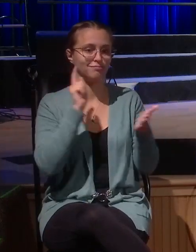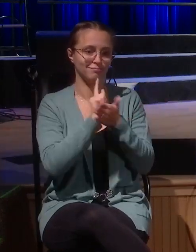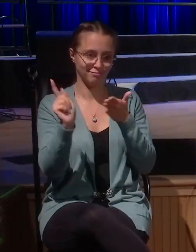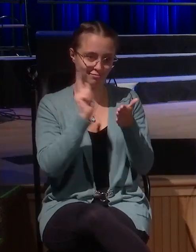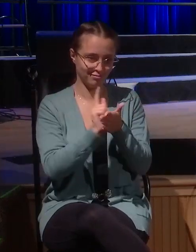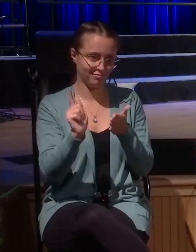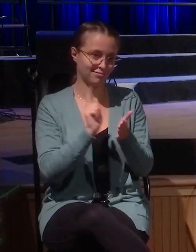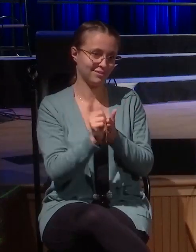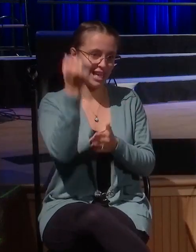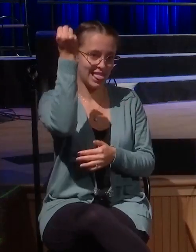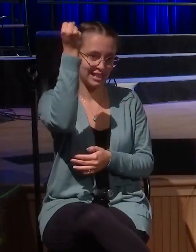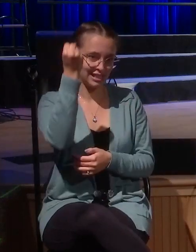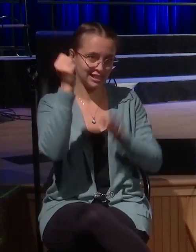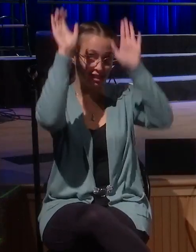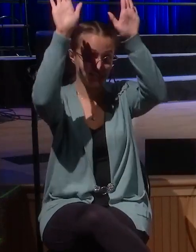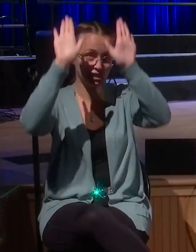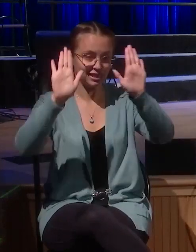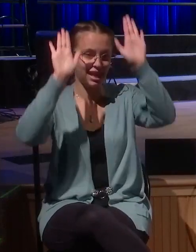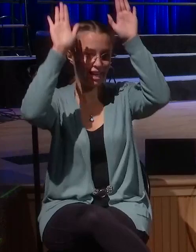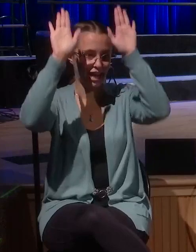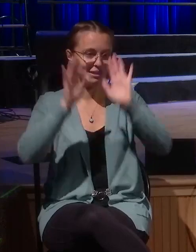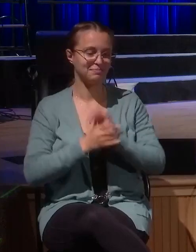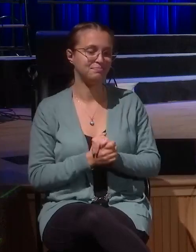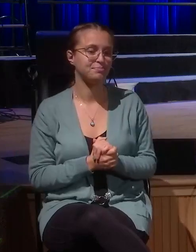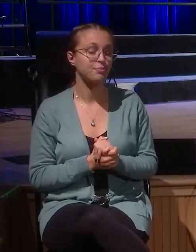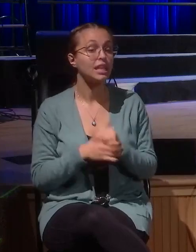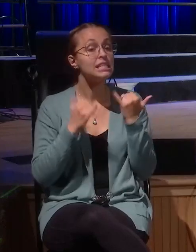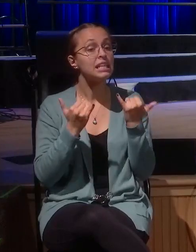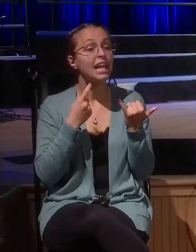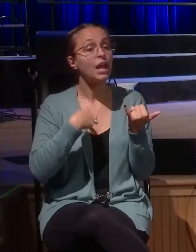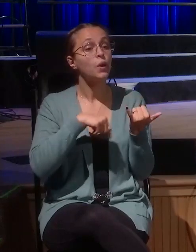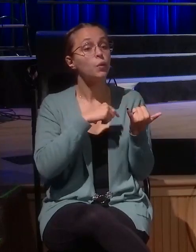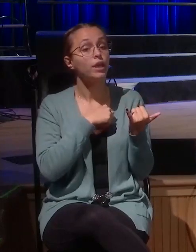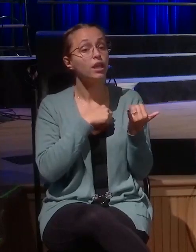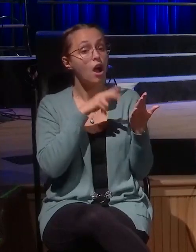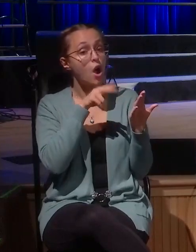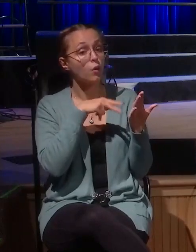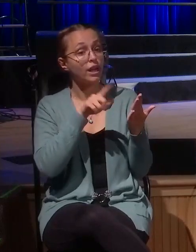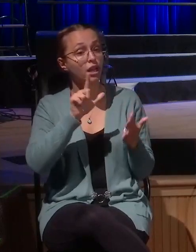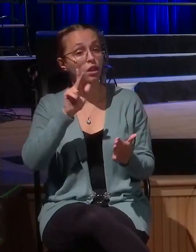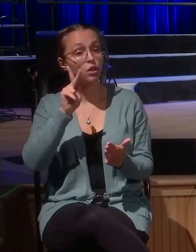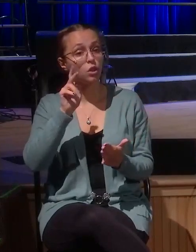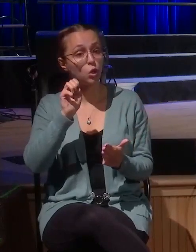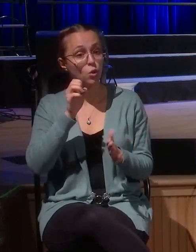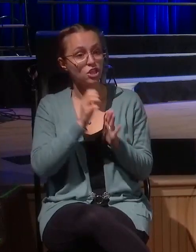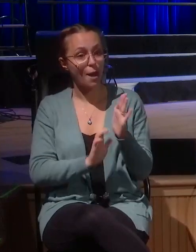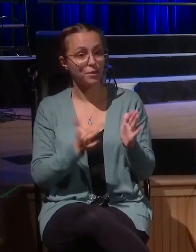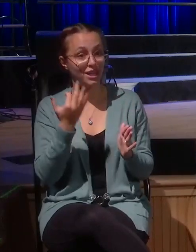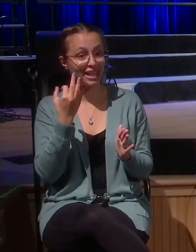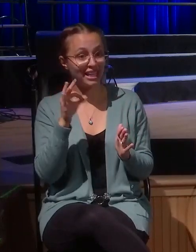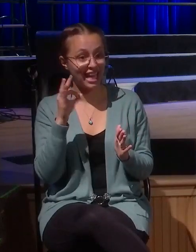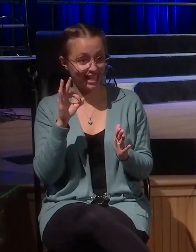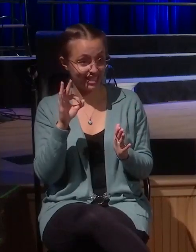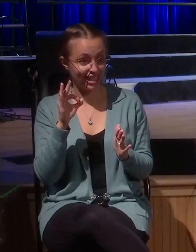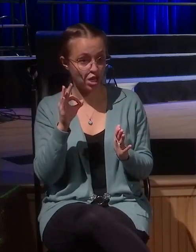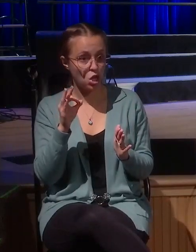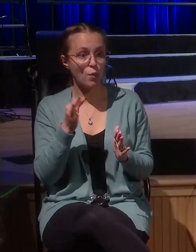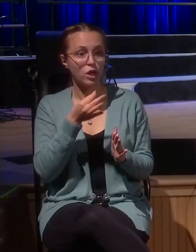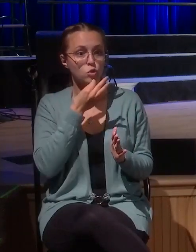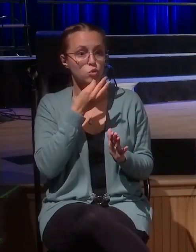chapter 19 here. This is near the end of the book. So Luke is a gospel of